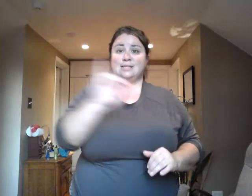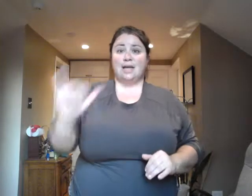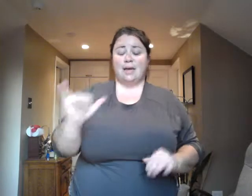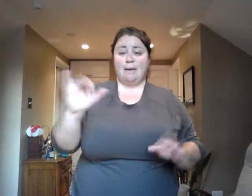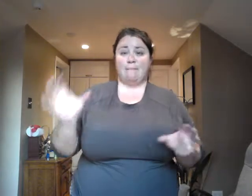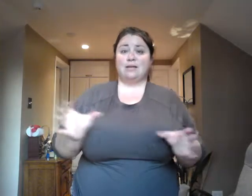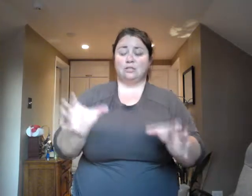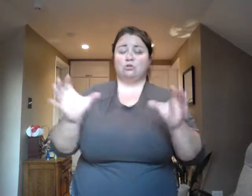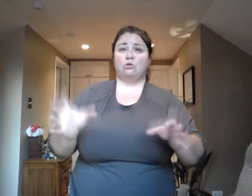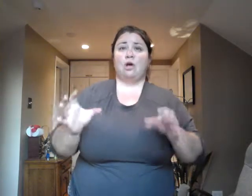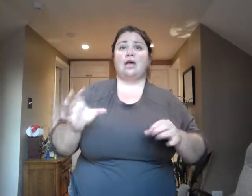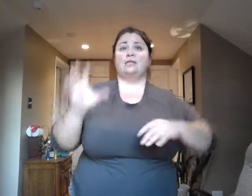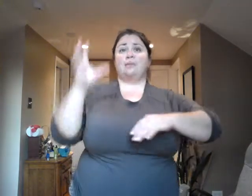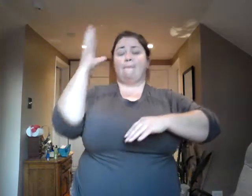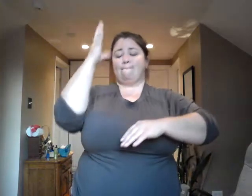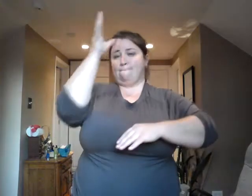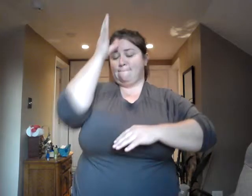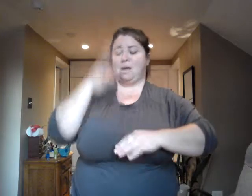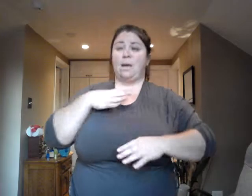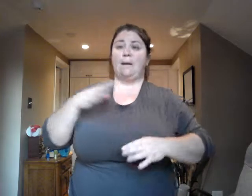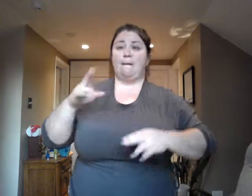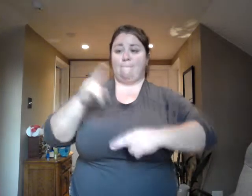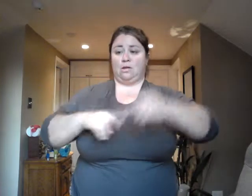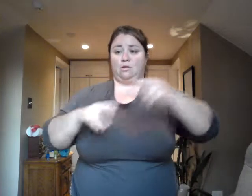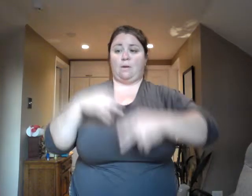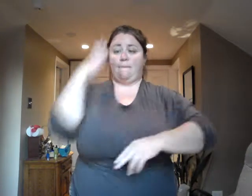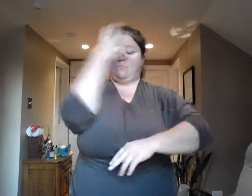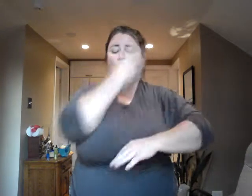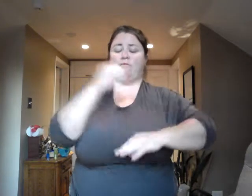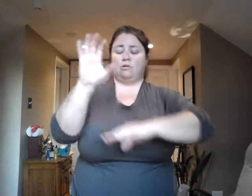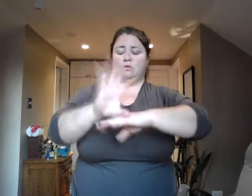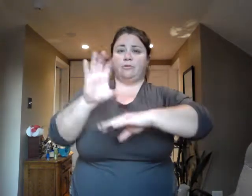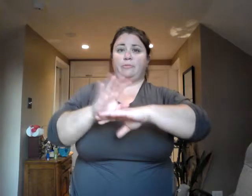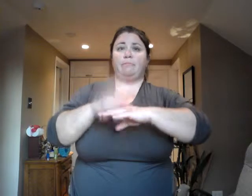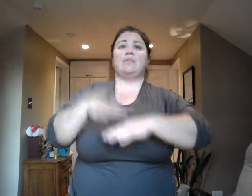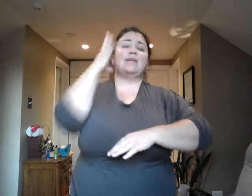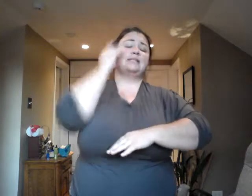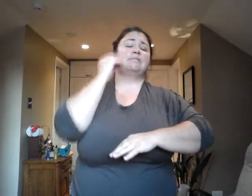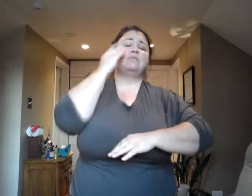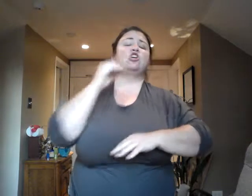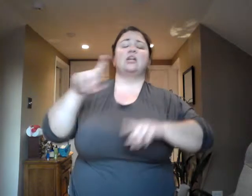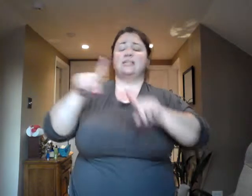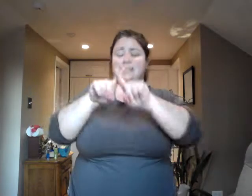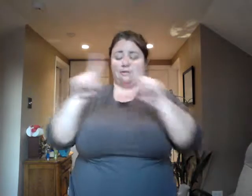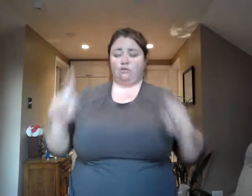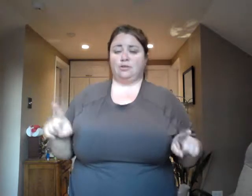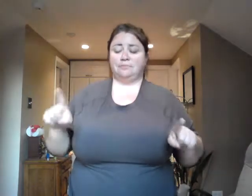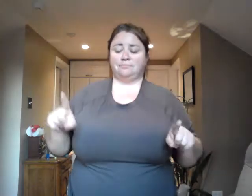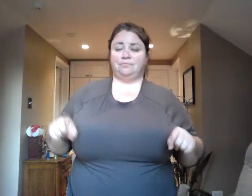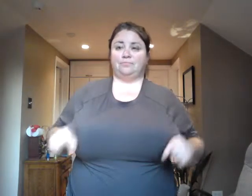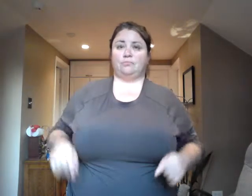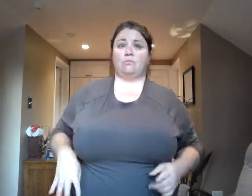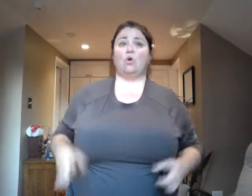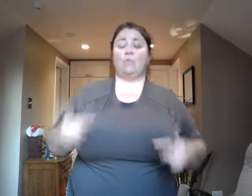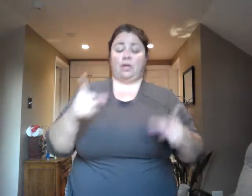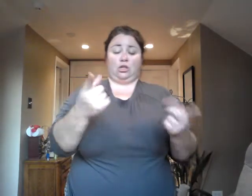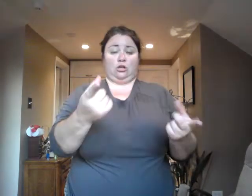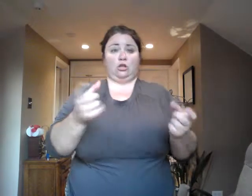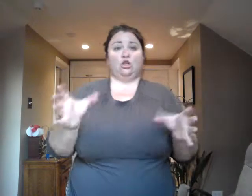cathedral. But his inner experience was quite different. We do have the power to affect our own